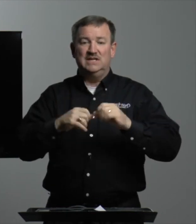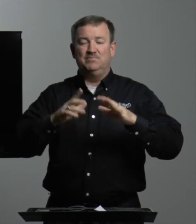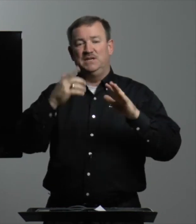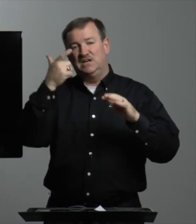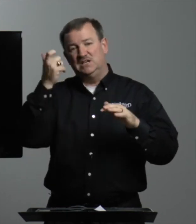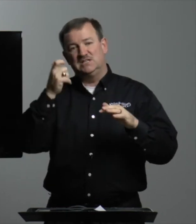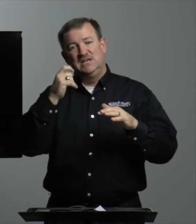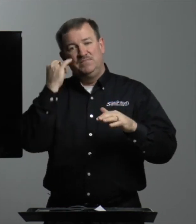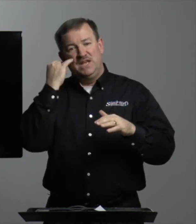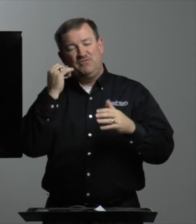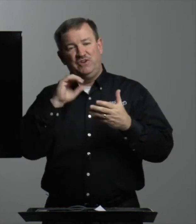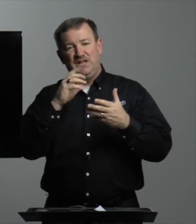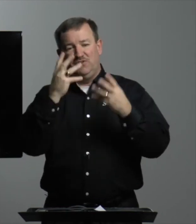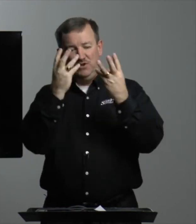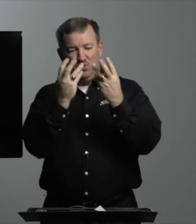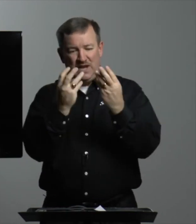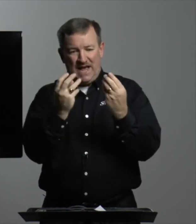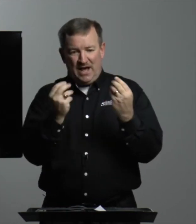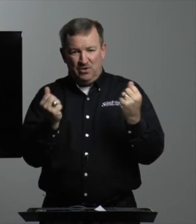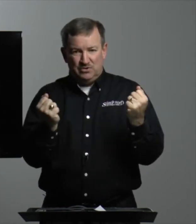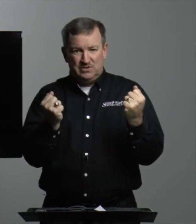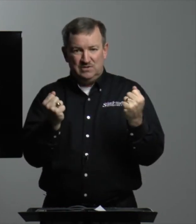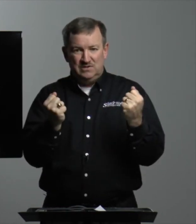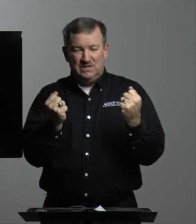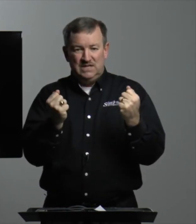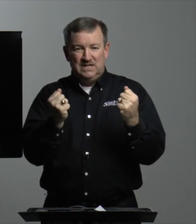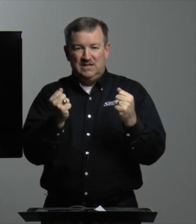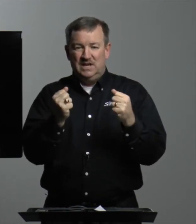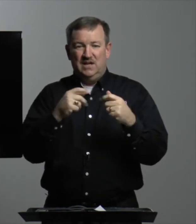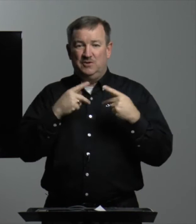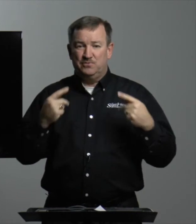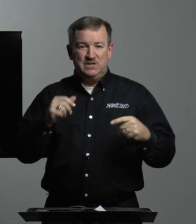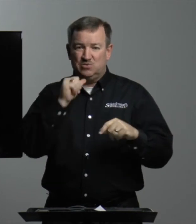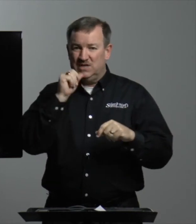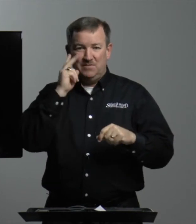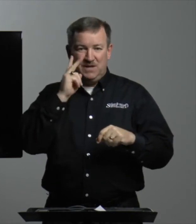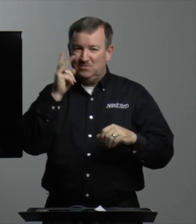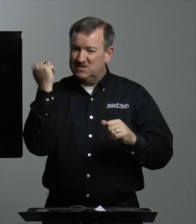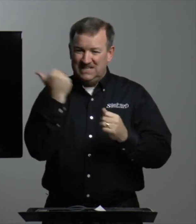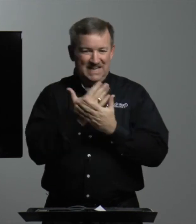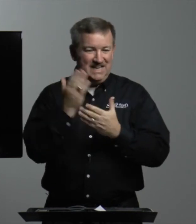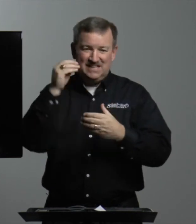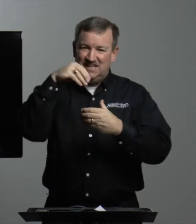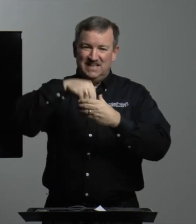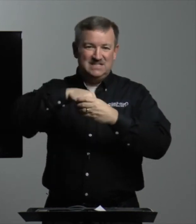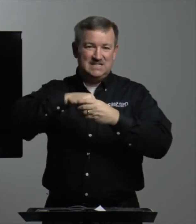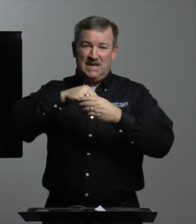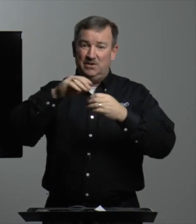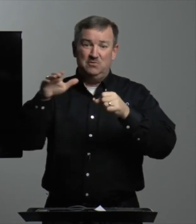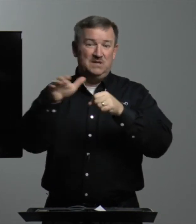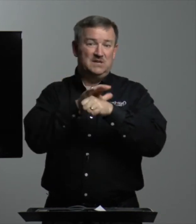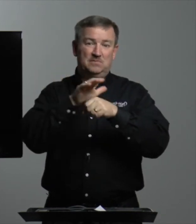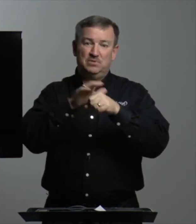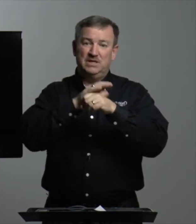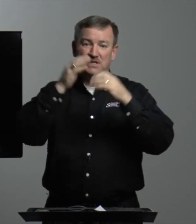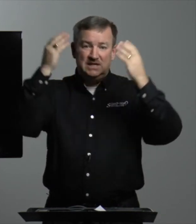lit because if it went out, the priest would not be able to see anything inside. It would be completely